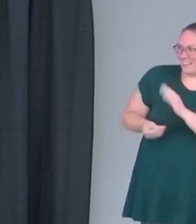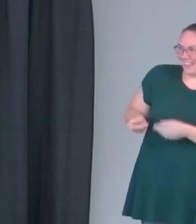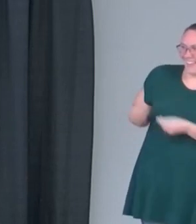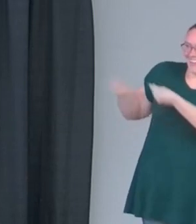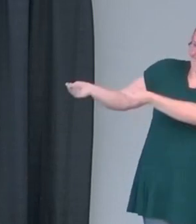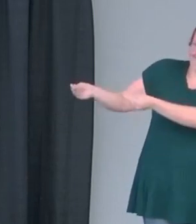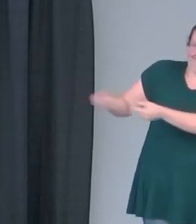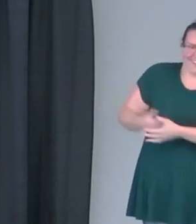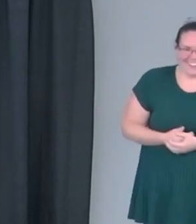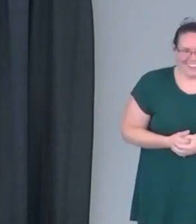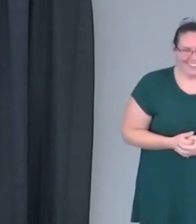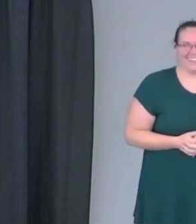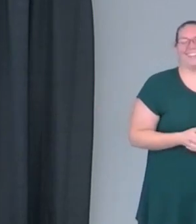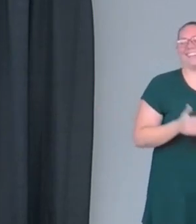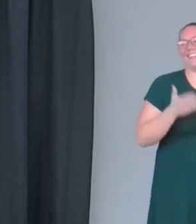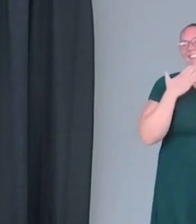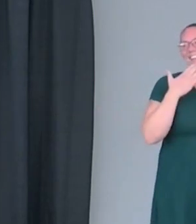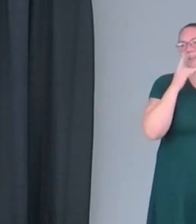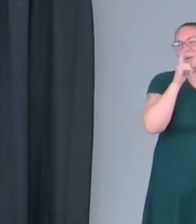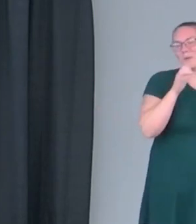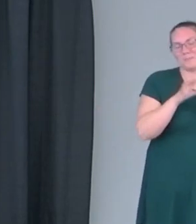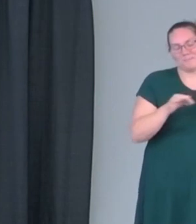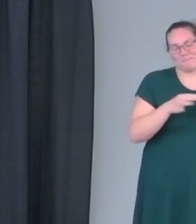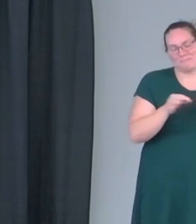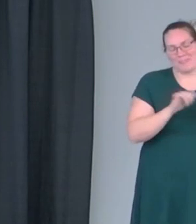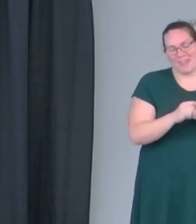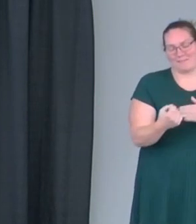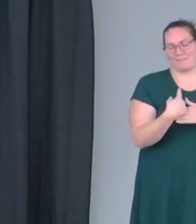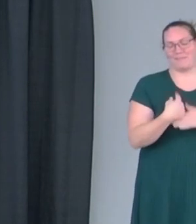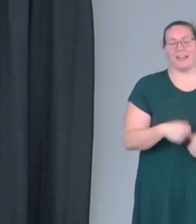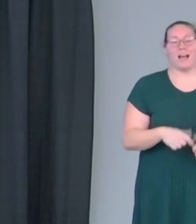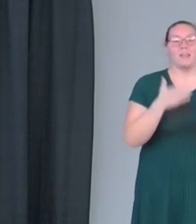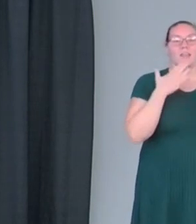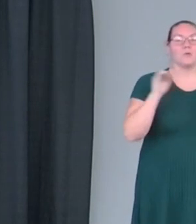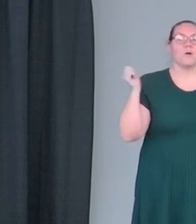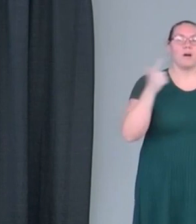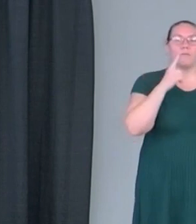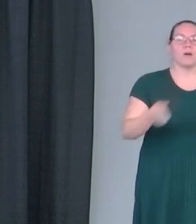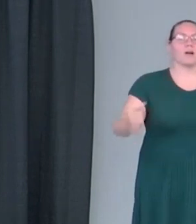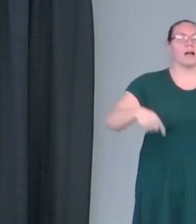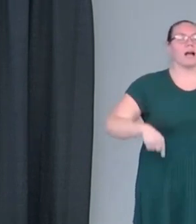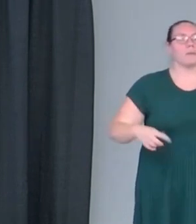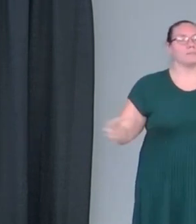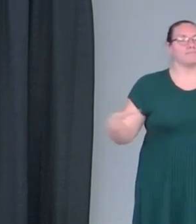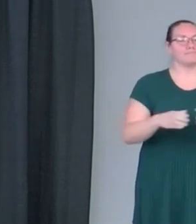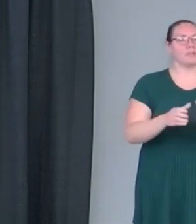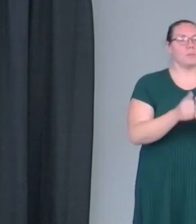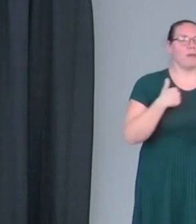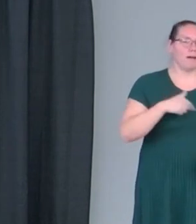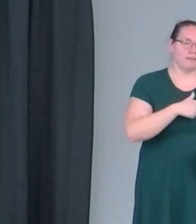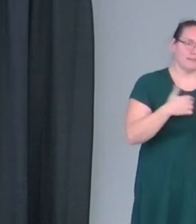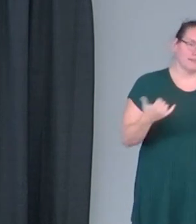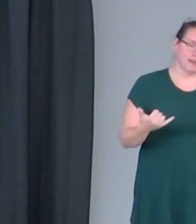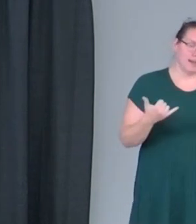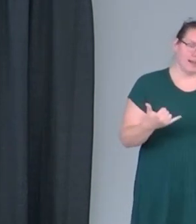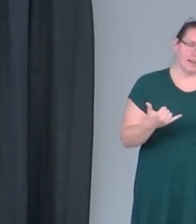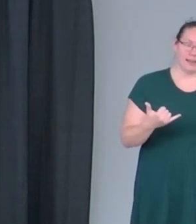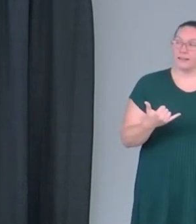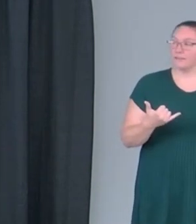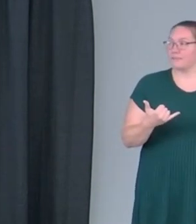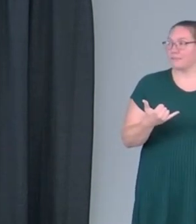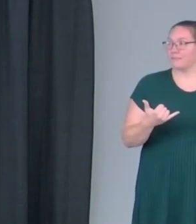last comment. So, thanks, whoever sent that. And thank you all for coming and being with us today and hearing